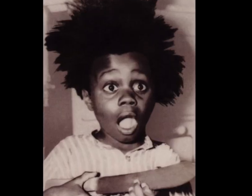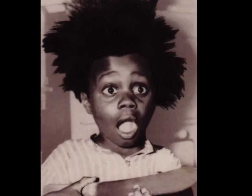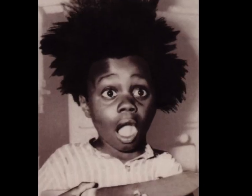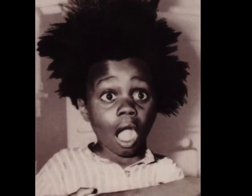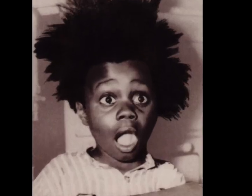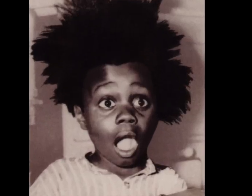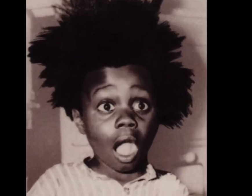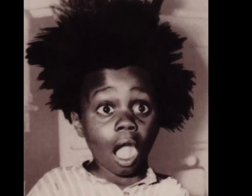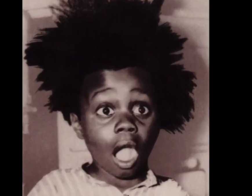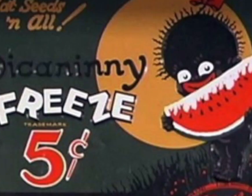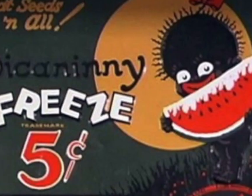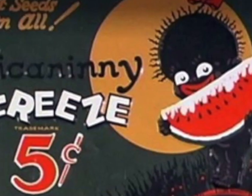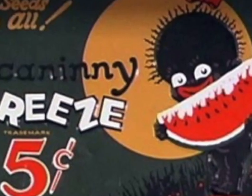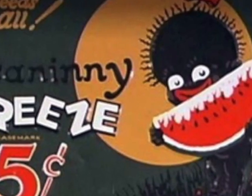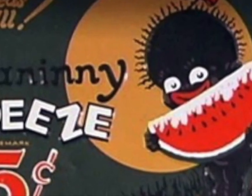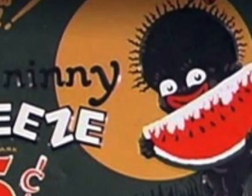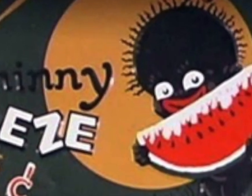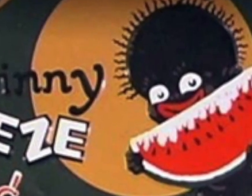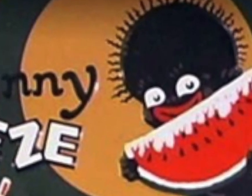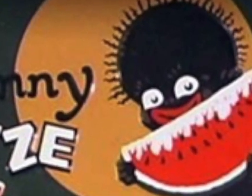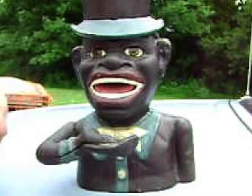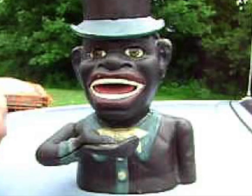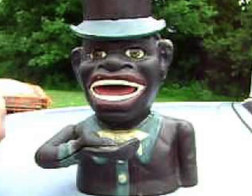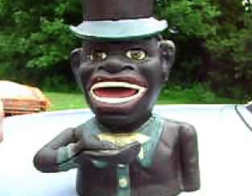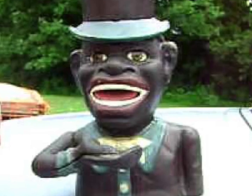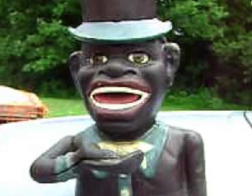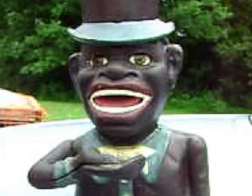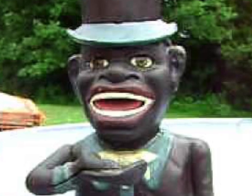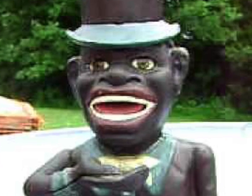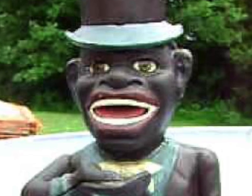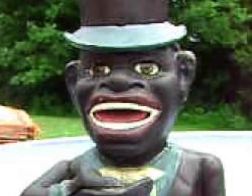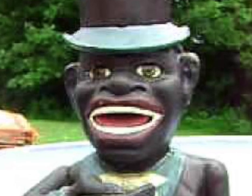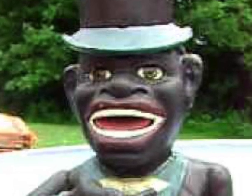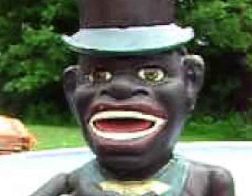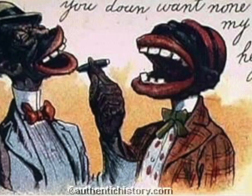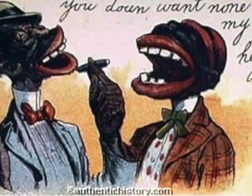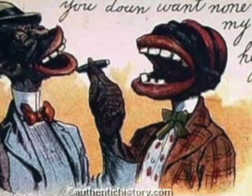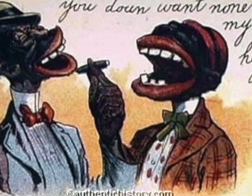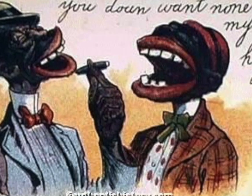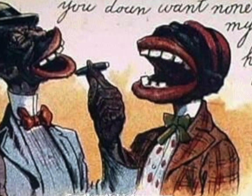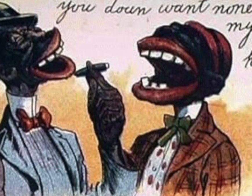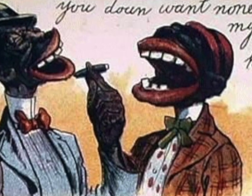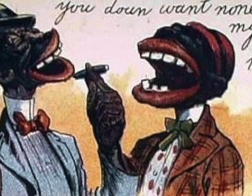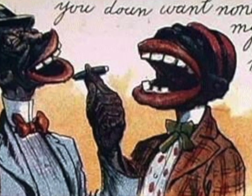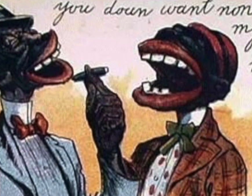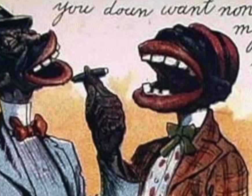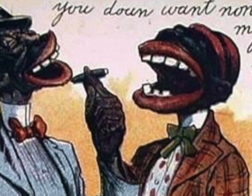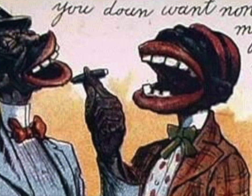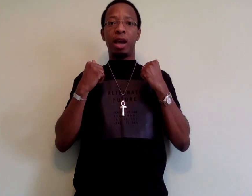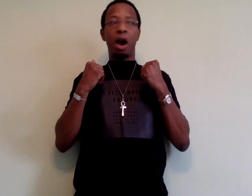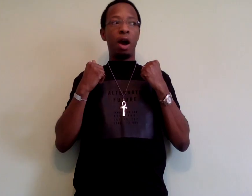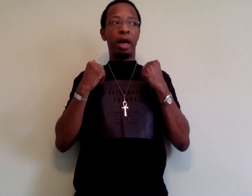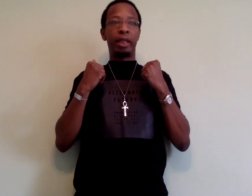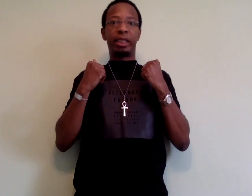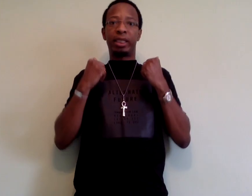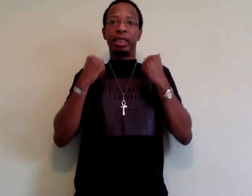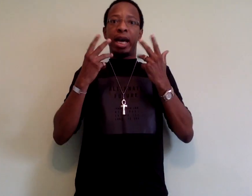nappy hair, dark skin, broad rounded noses, and thick lips are just not